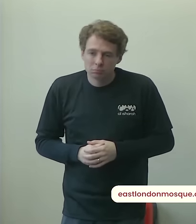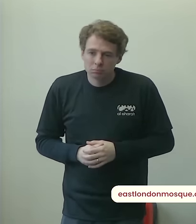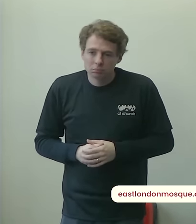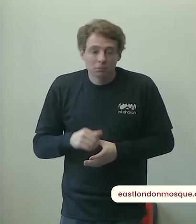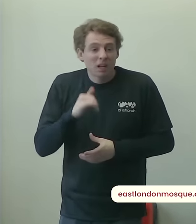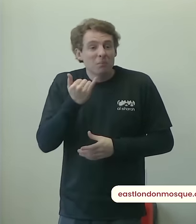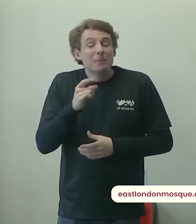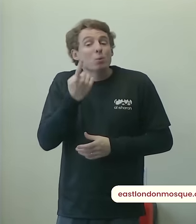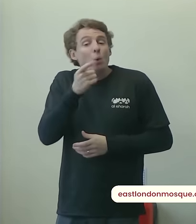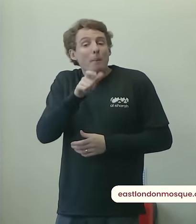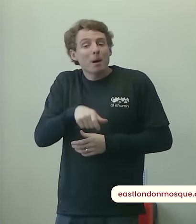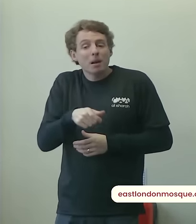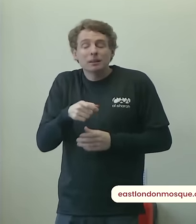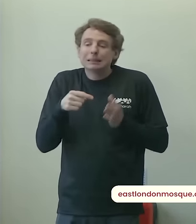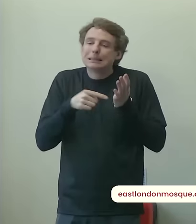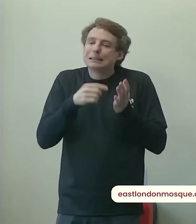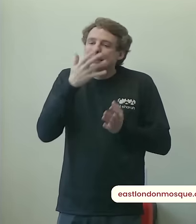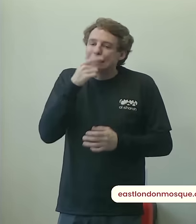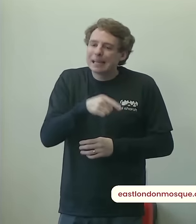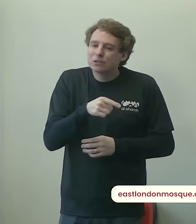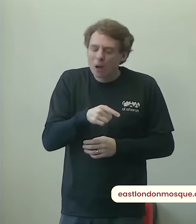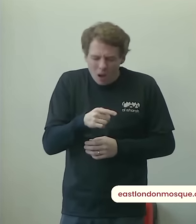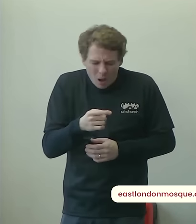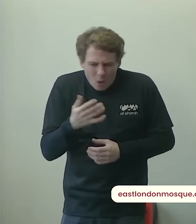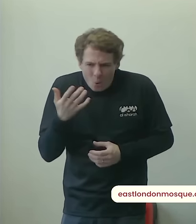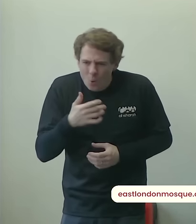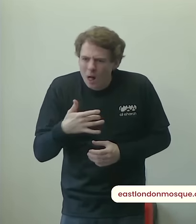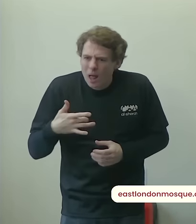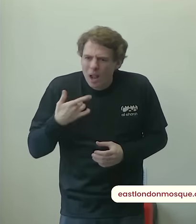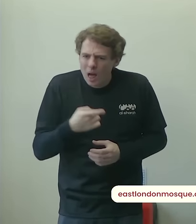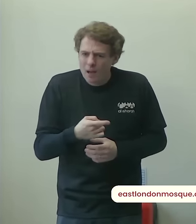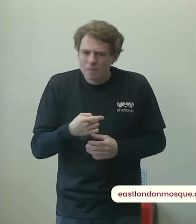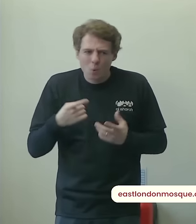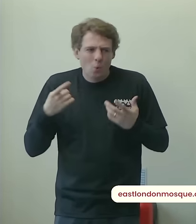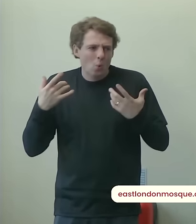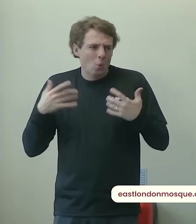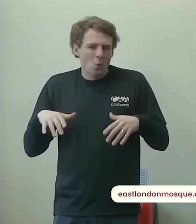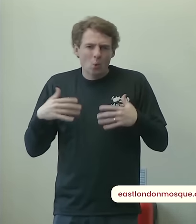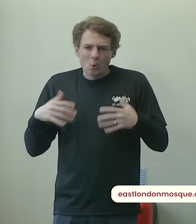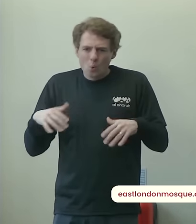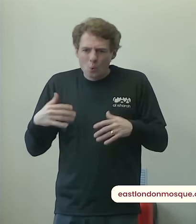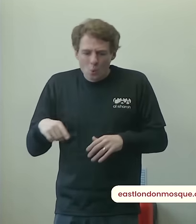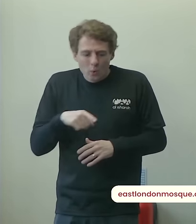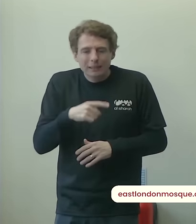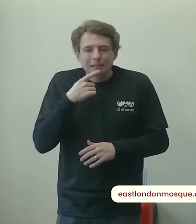saying alhamdulillah what are you going to do well allah looked after me all along he's going to look after me still